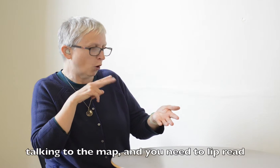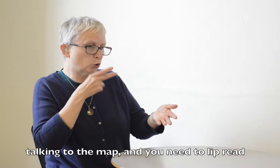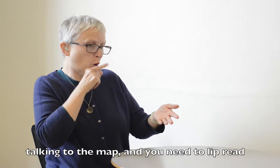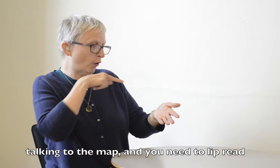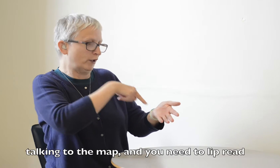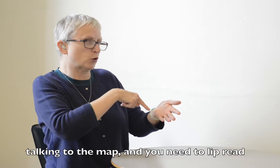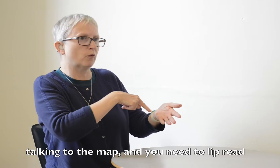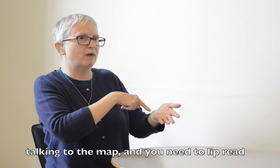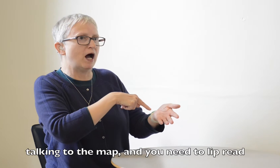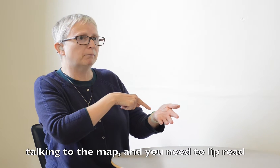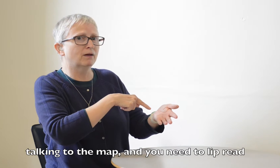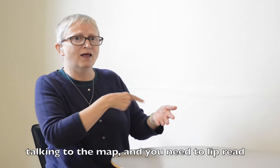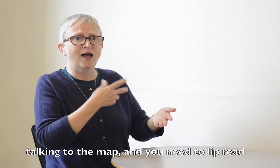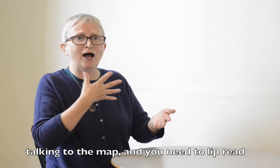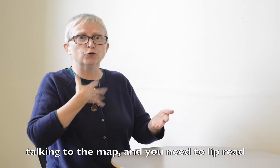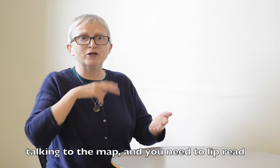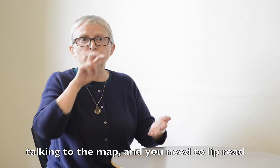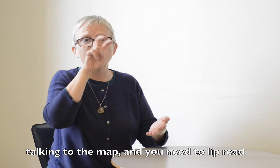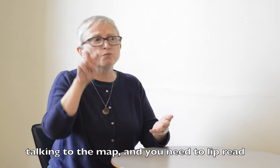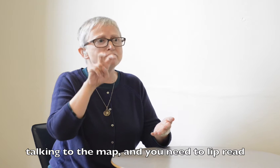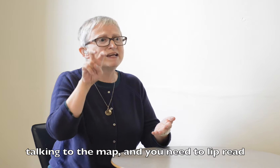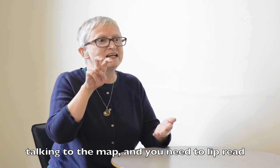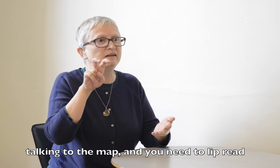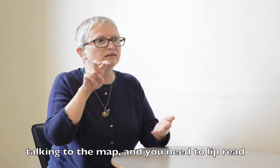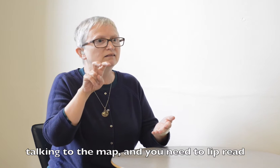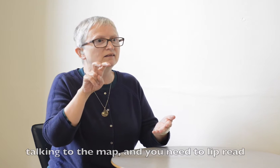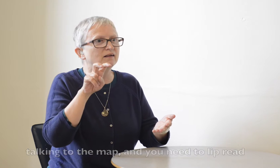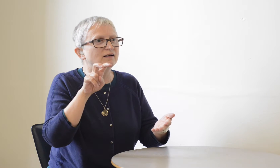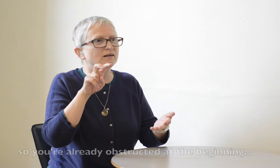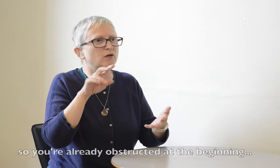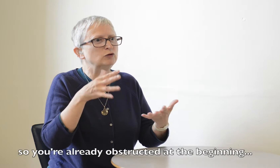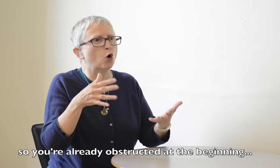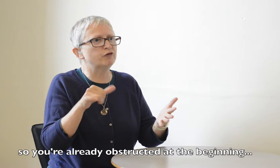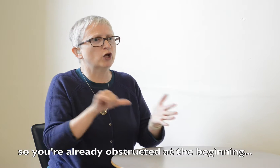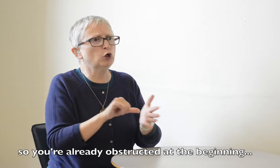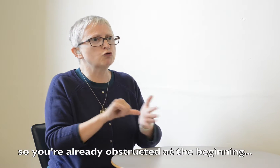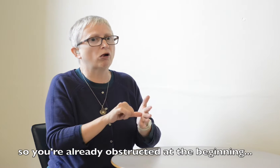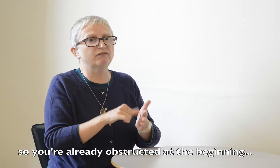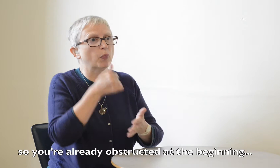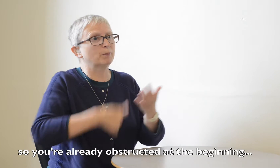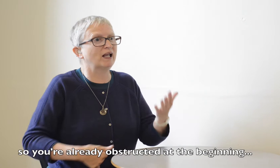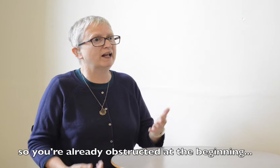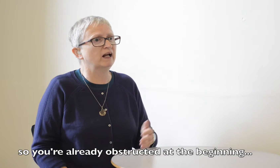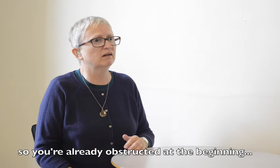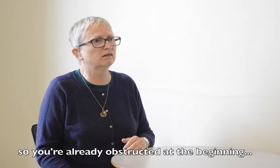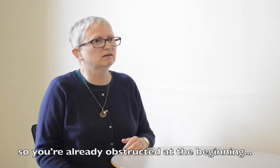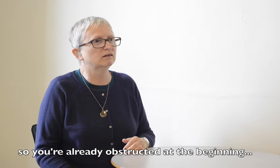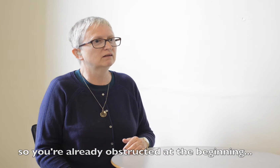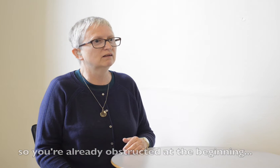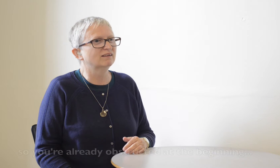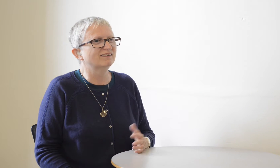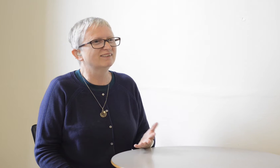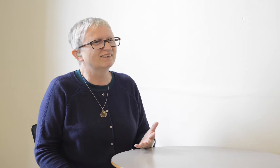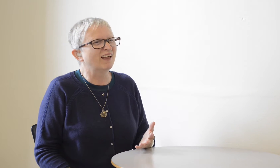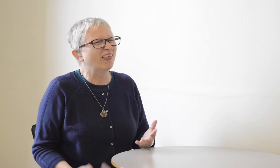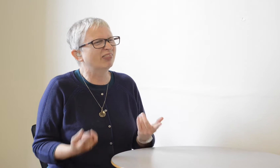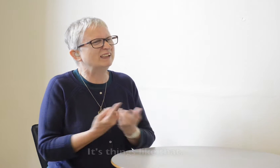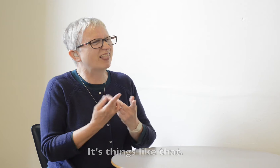hook it to the map, and they need to just read, it's overly struck from the beginning. It's not